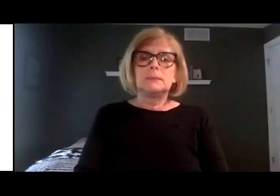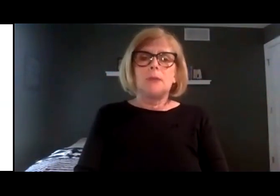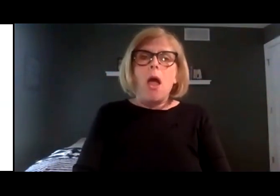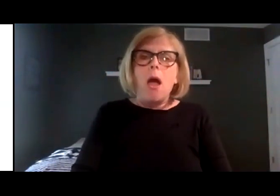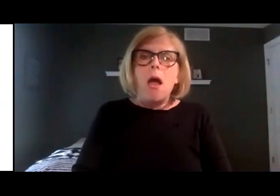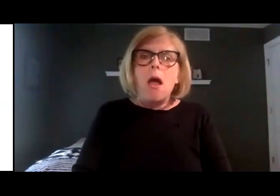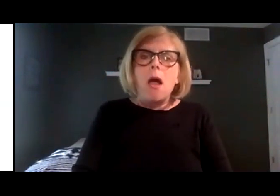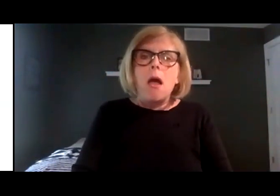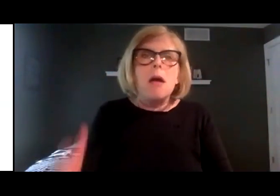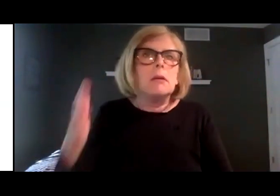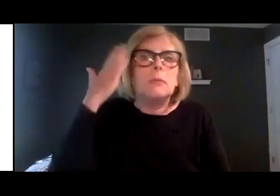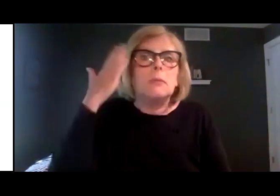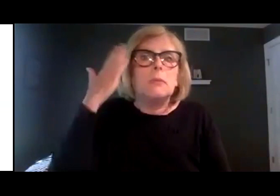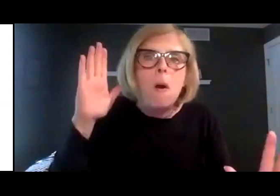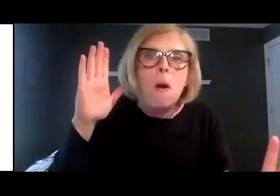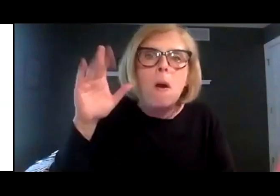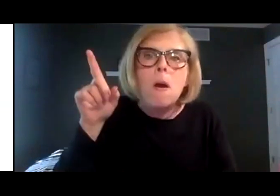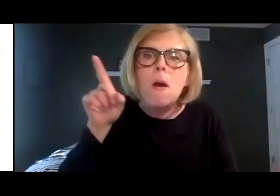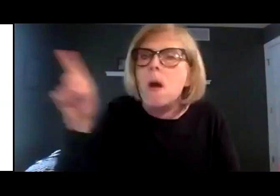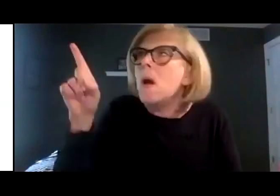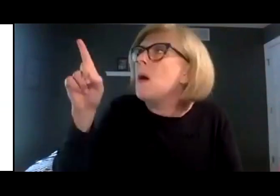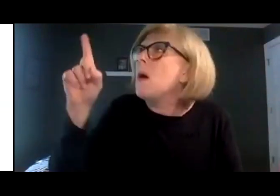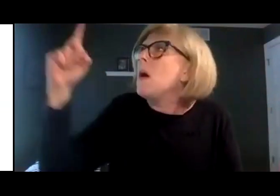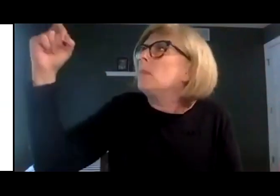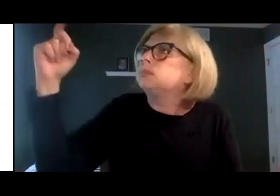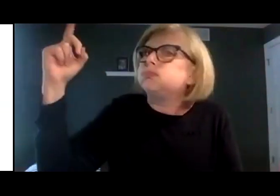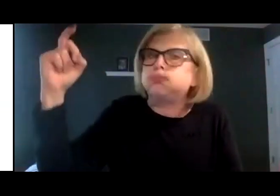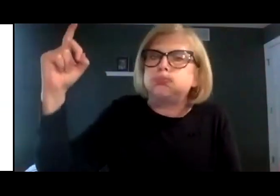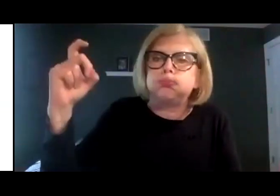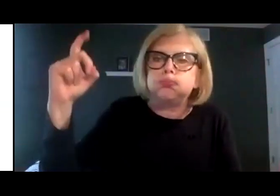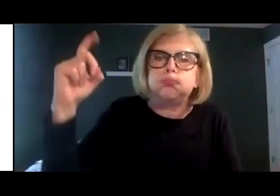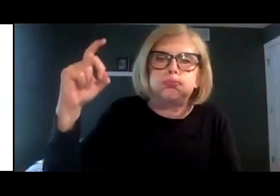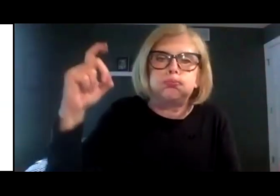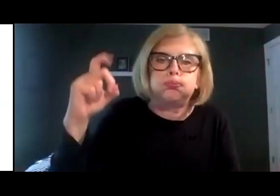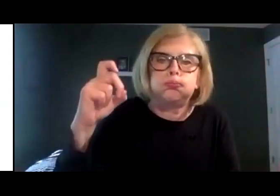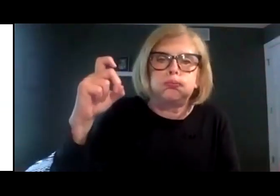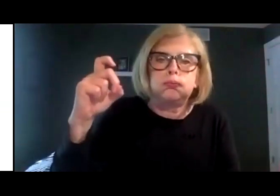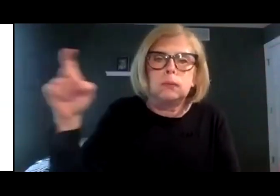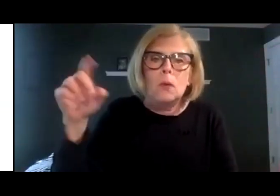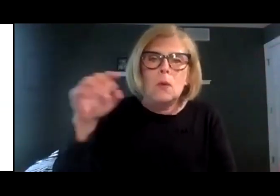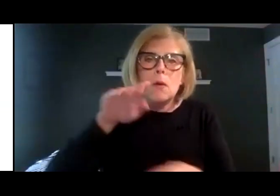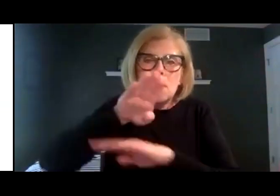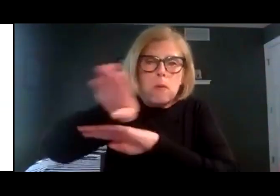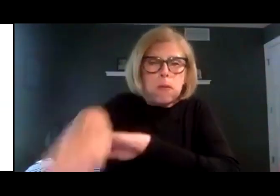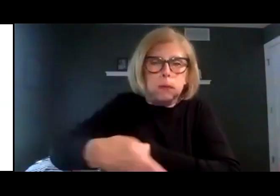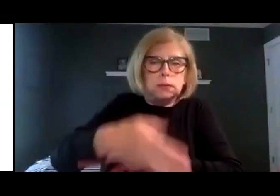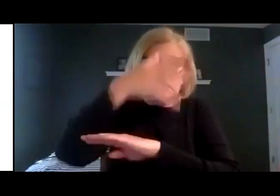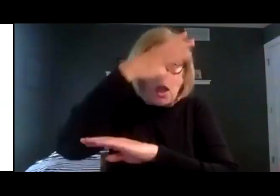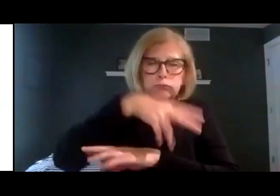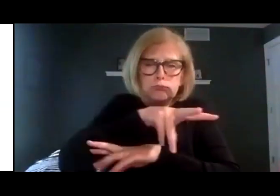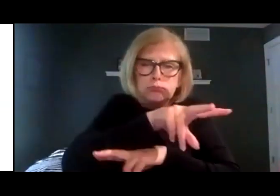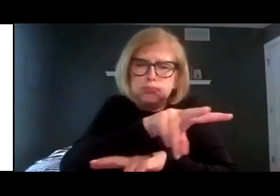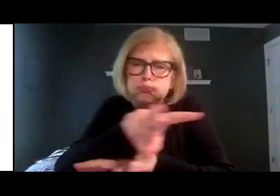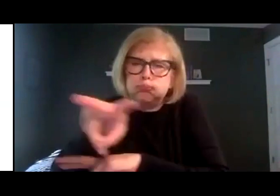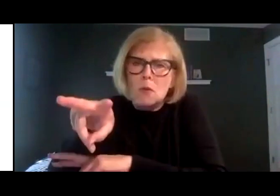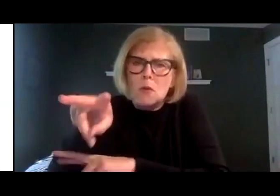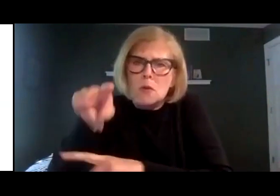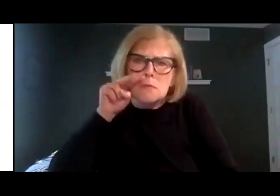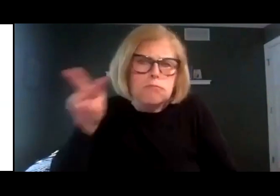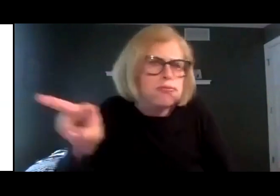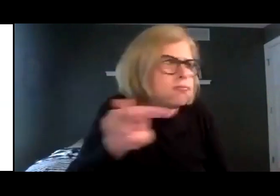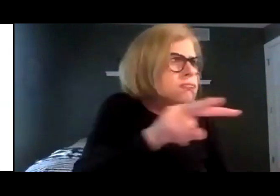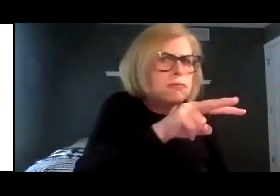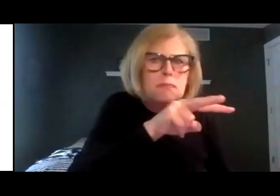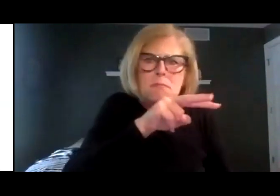Corduroy didn't know it, but there was someone else awake in the store. The night watchman was going